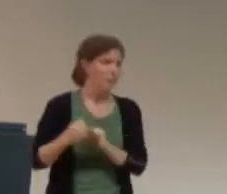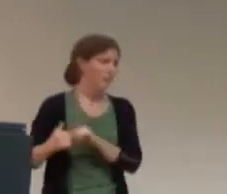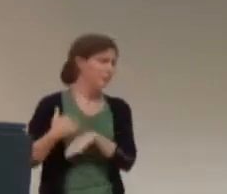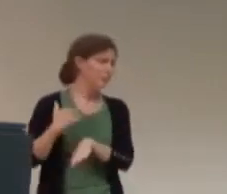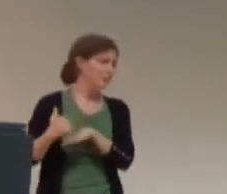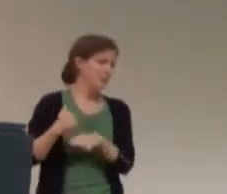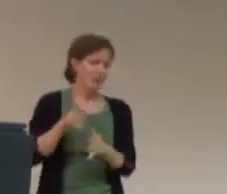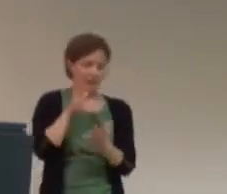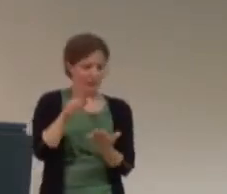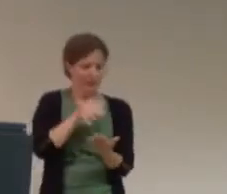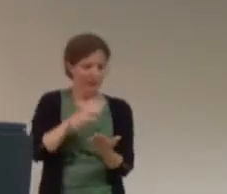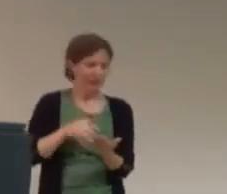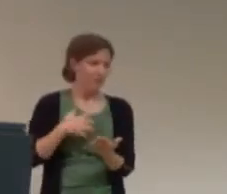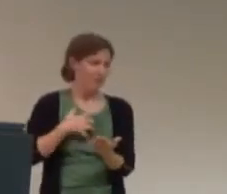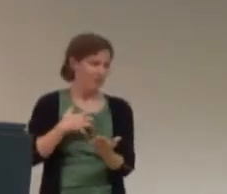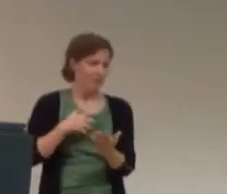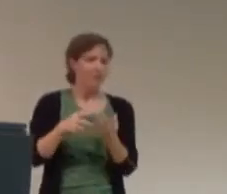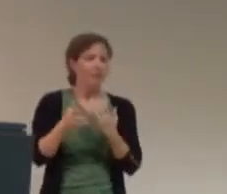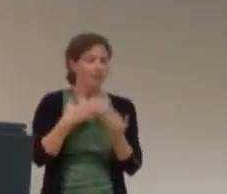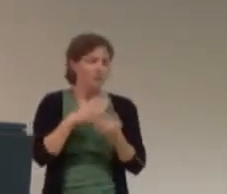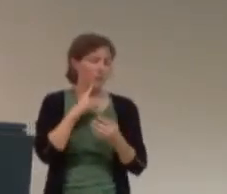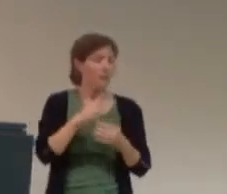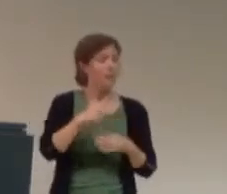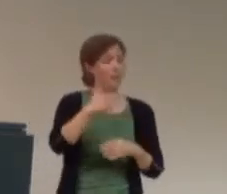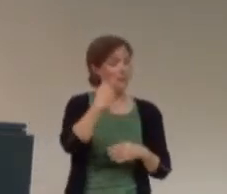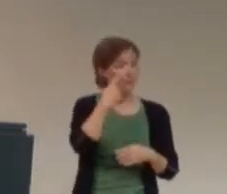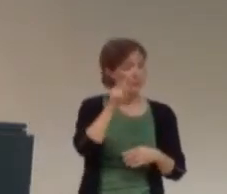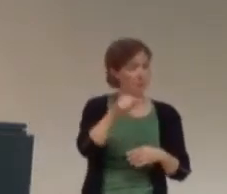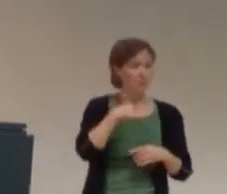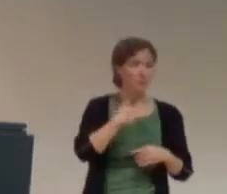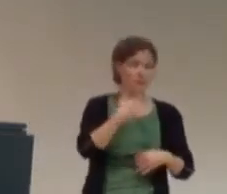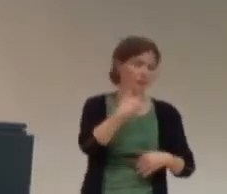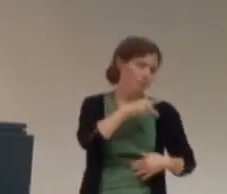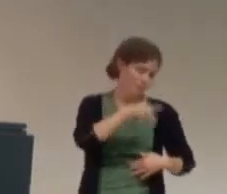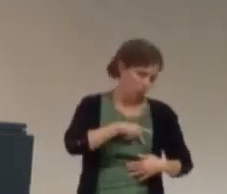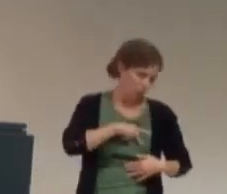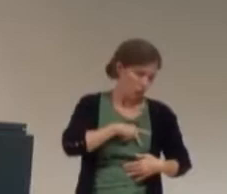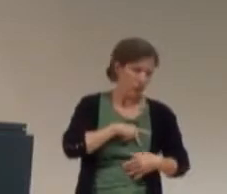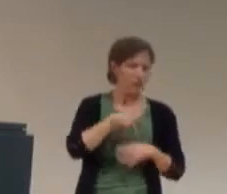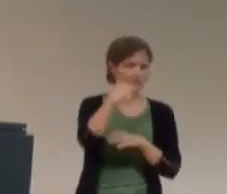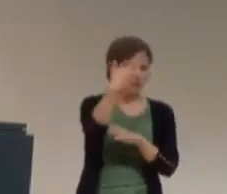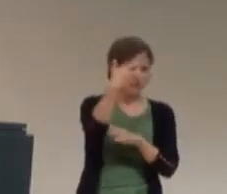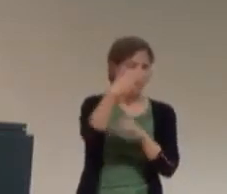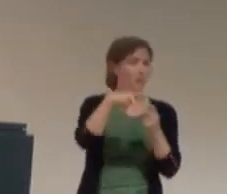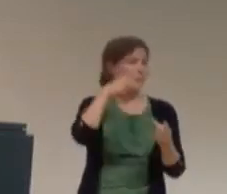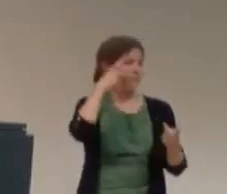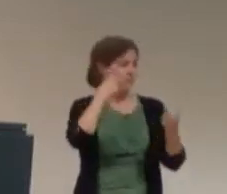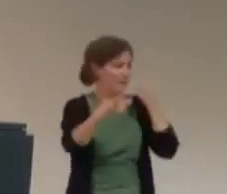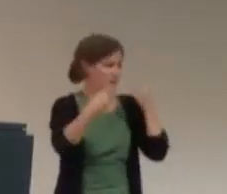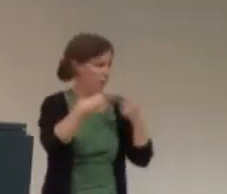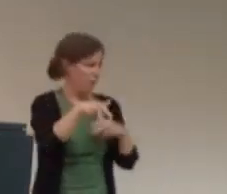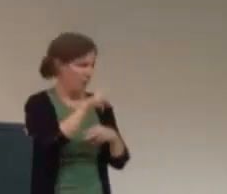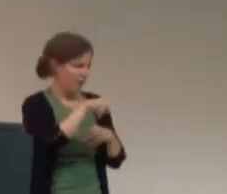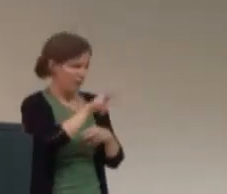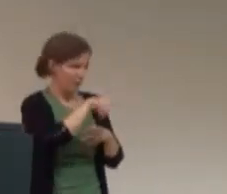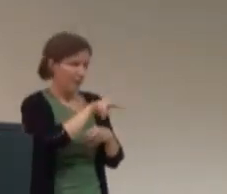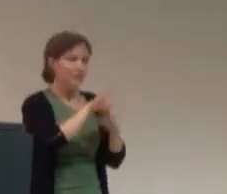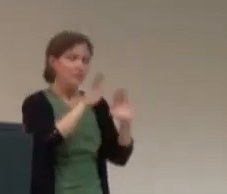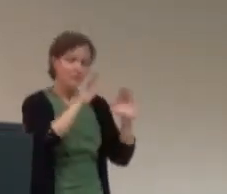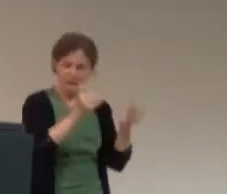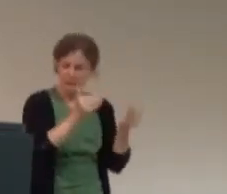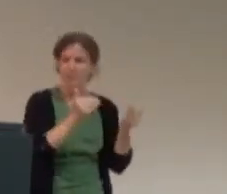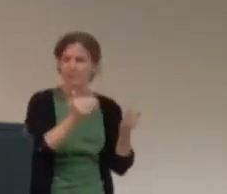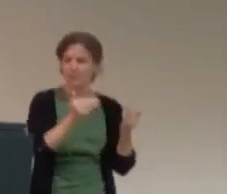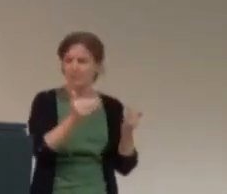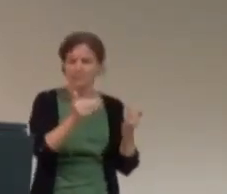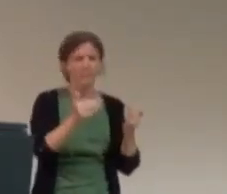to being on YouTube is, again, it's very personal. It's very accessible. And the visual medium is, um, it's, it,